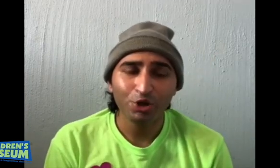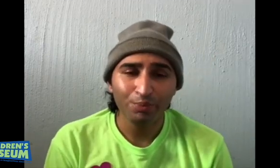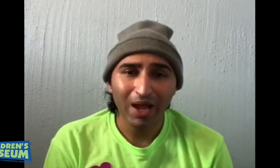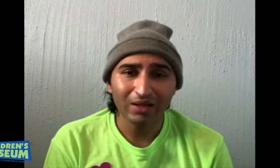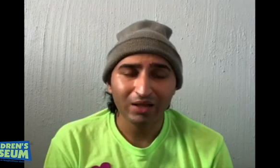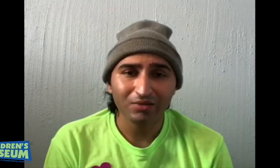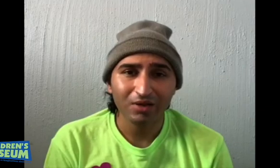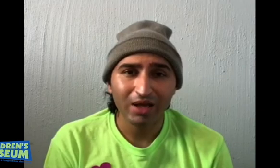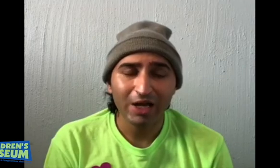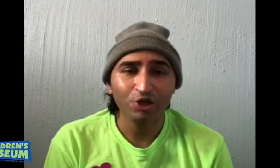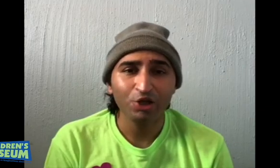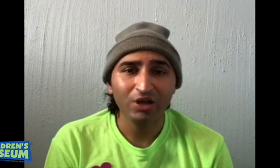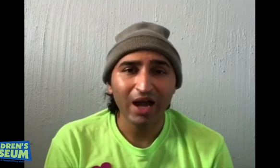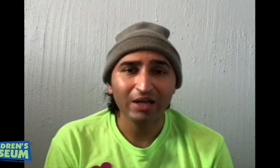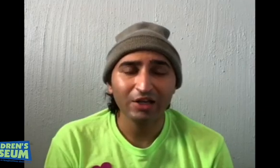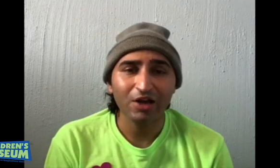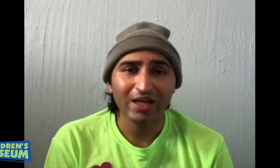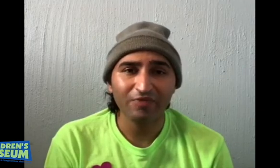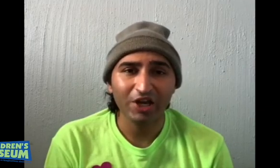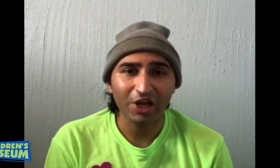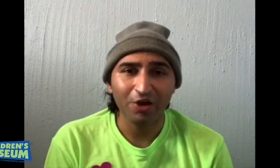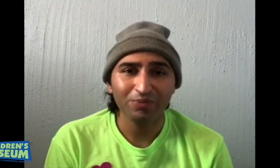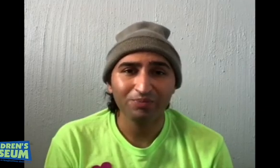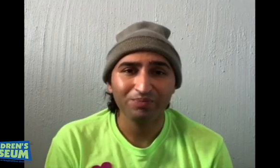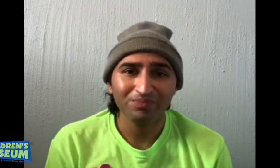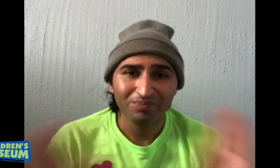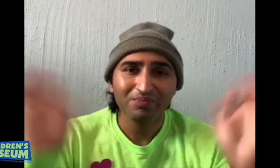practice. And I'll show you guys back in our next video. Bye.